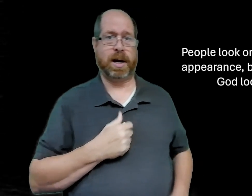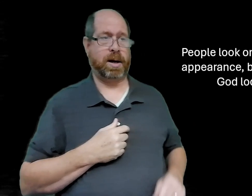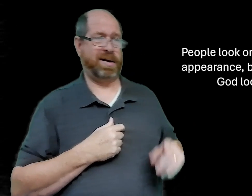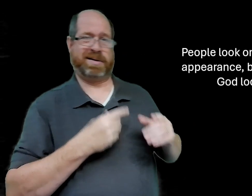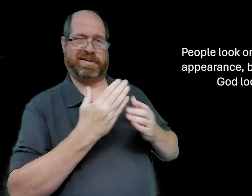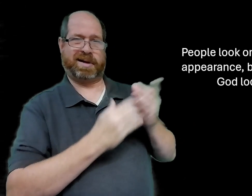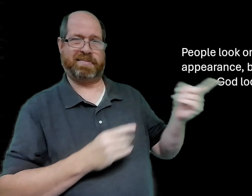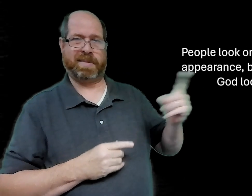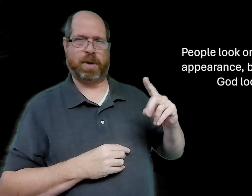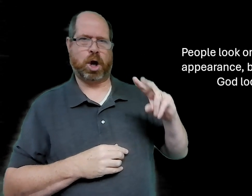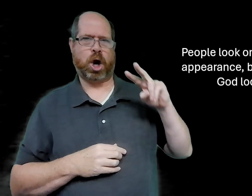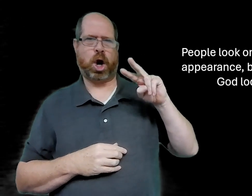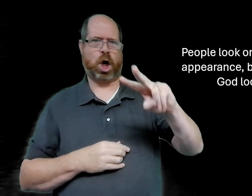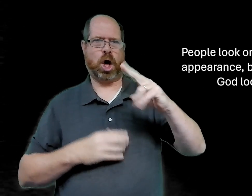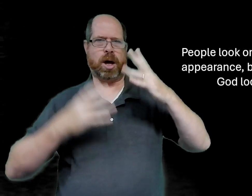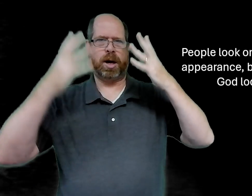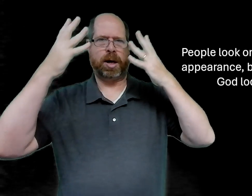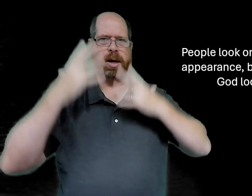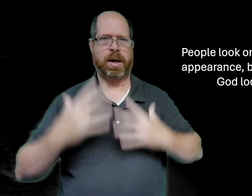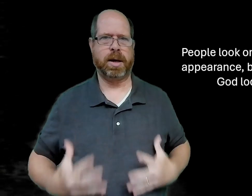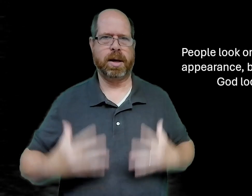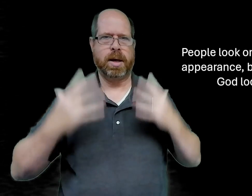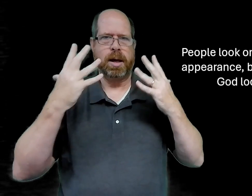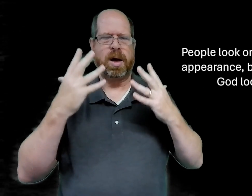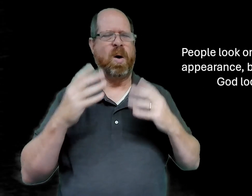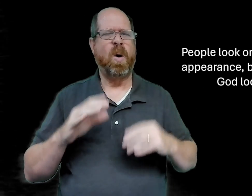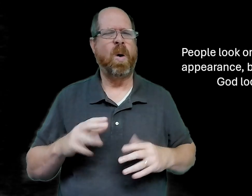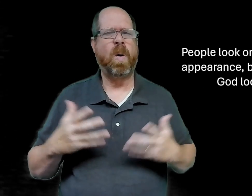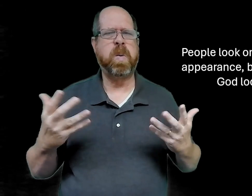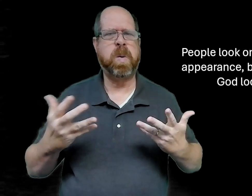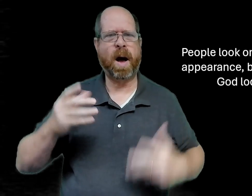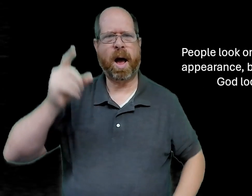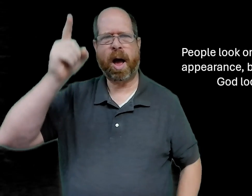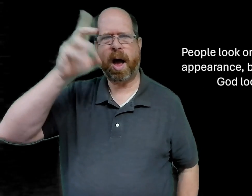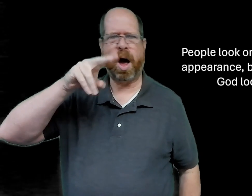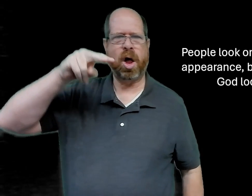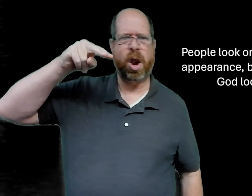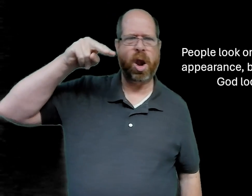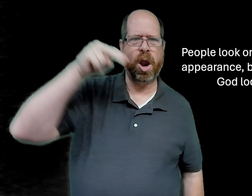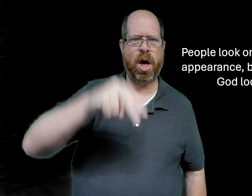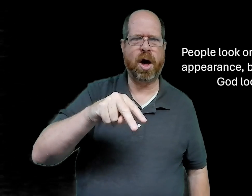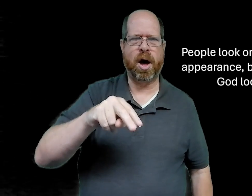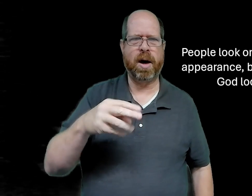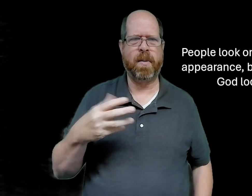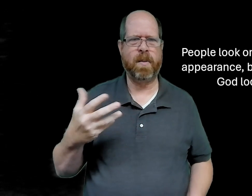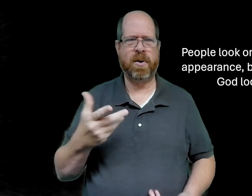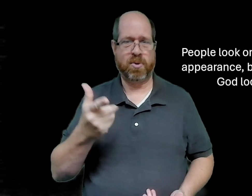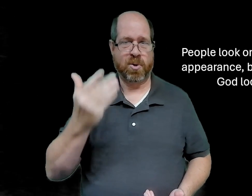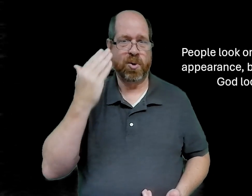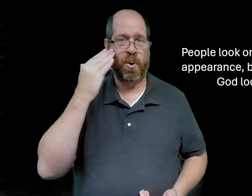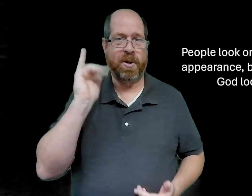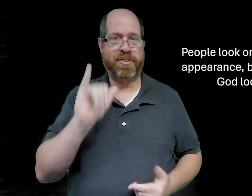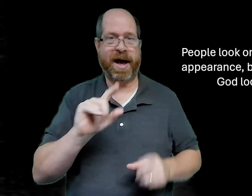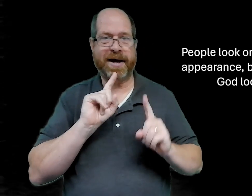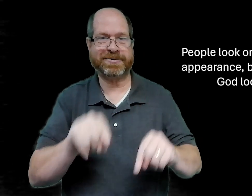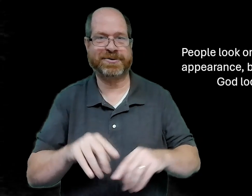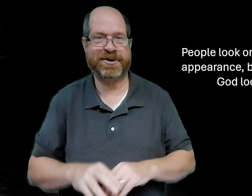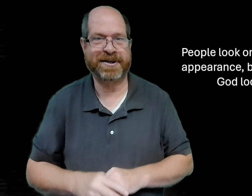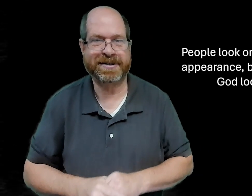so people may look at us and judge us but what does god look at do you know the